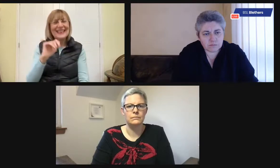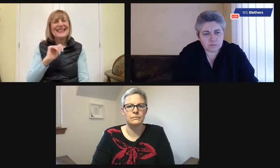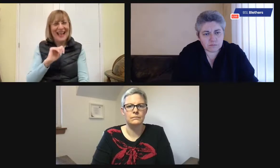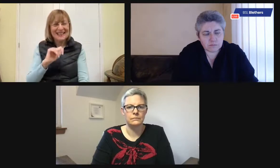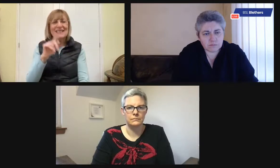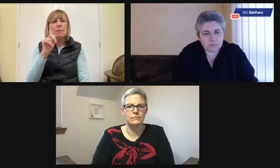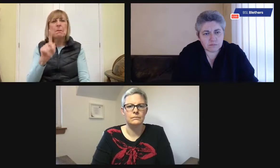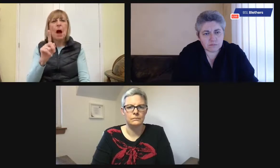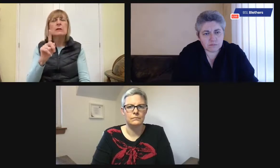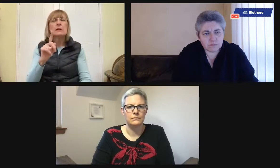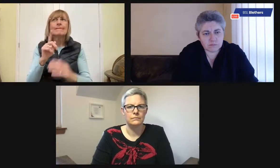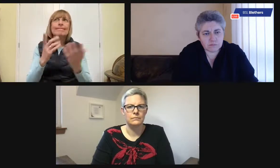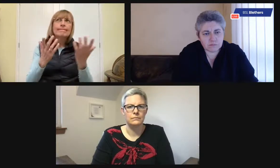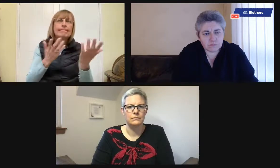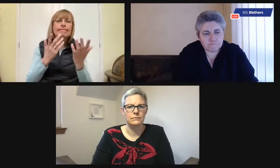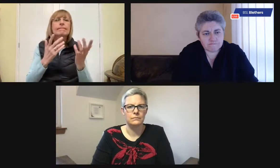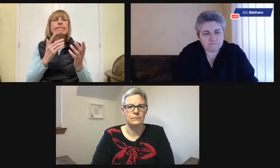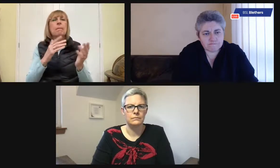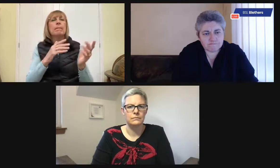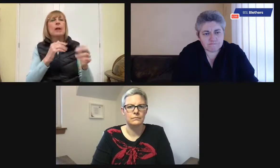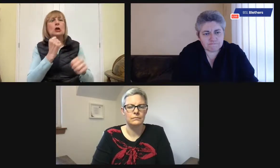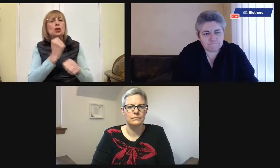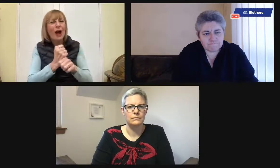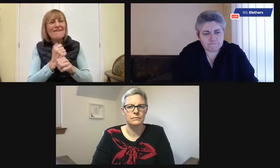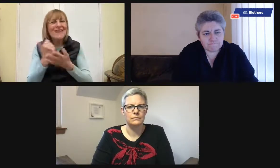And they had a clock, of course, but